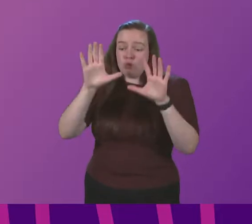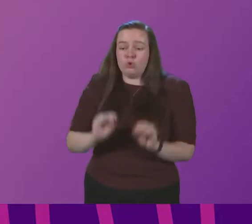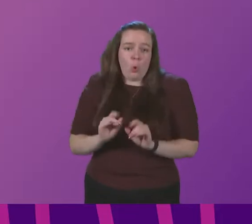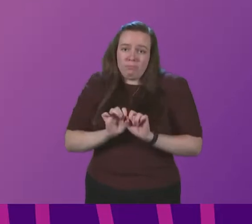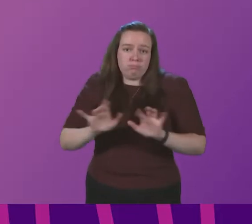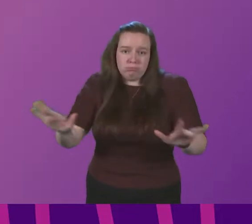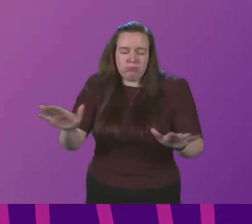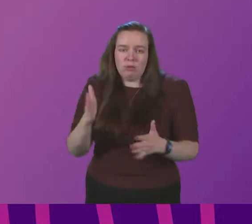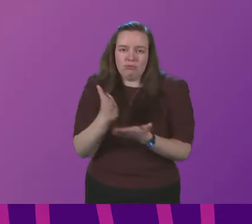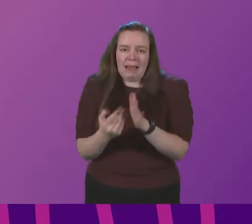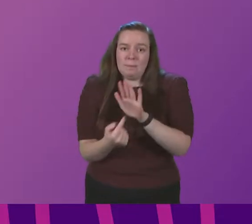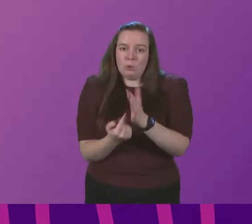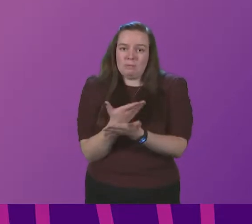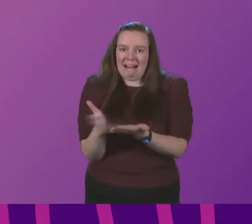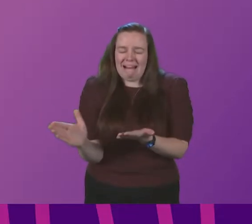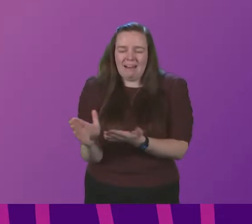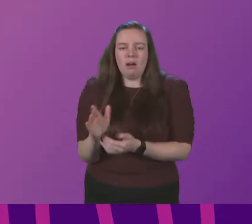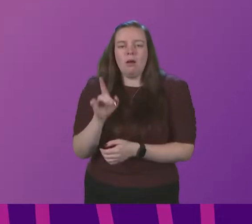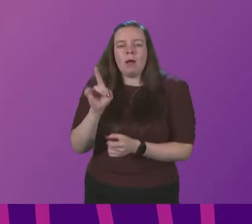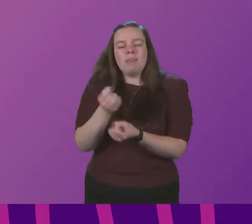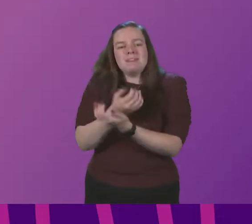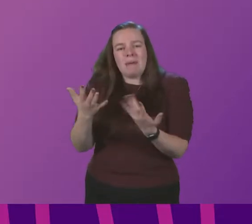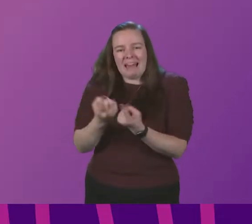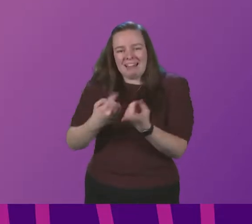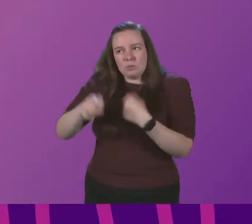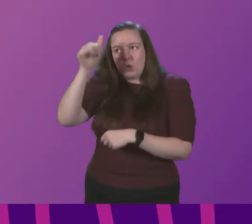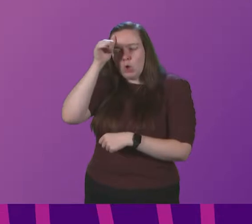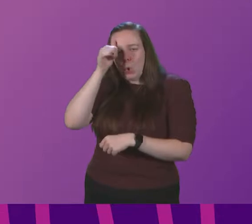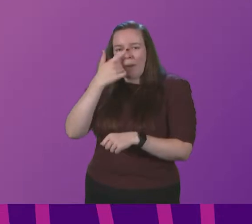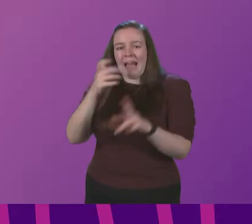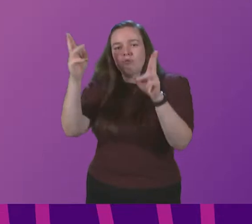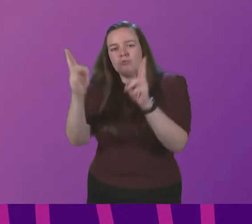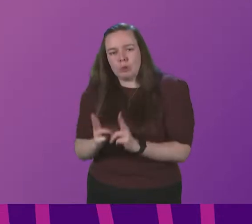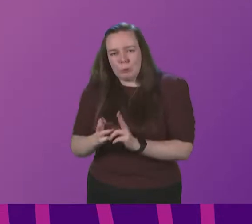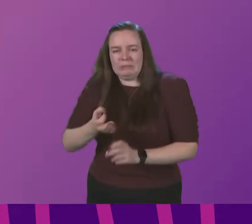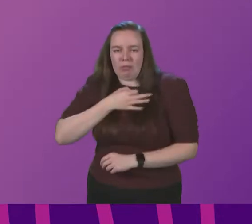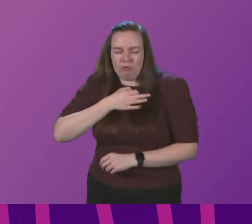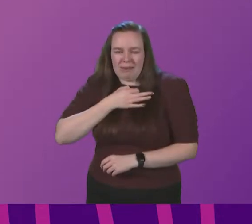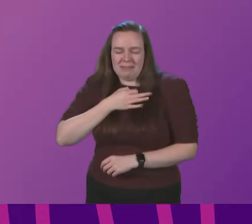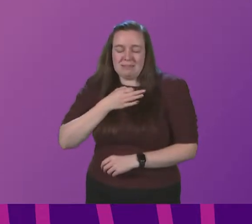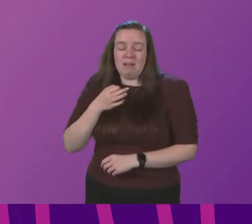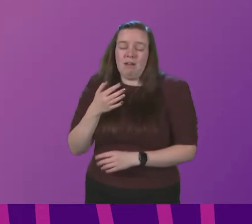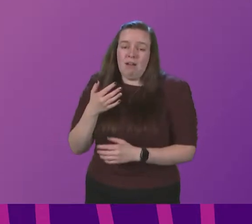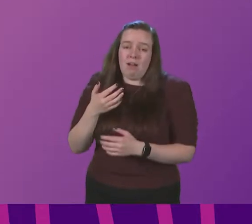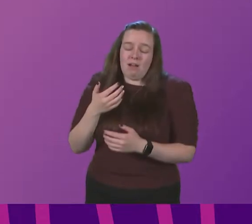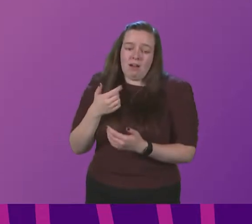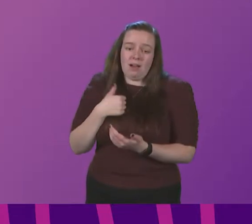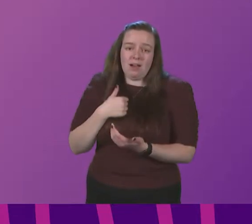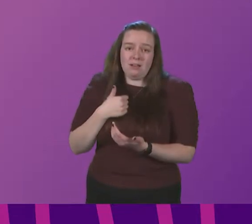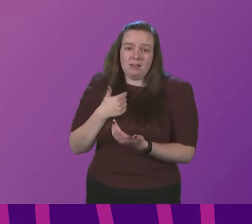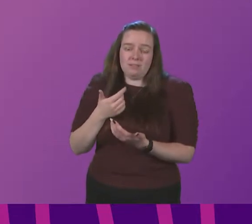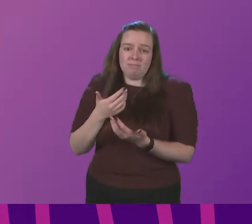is really important to be clear about that but there are lots of things we know we can do to reduce the risk and I would pay credit to and